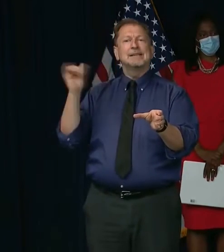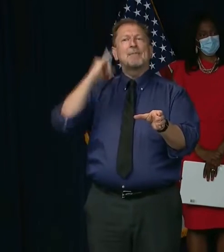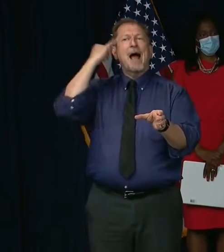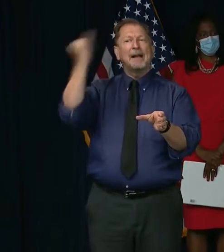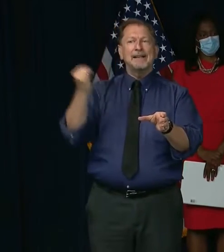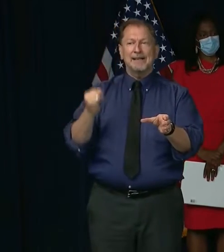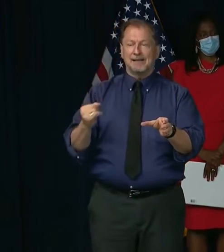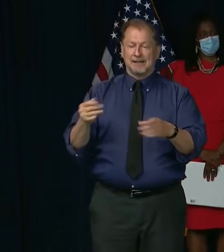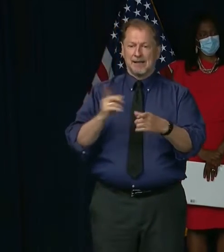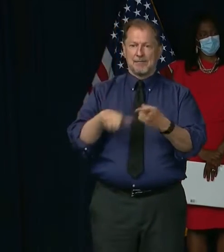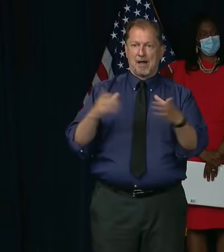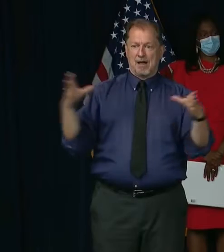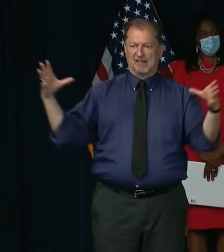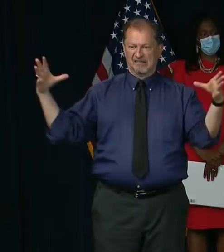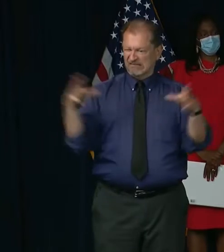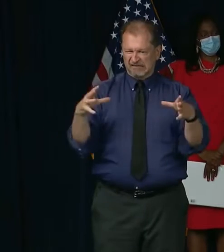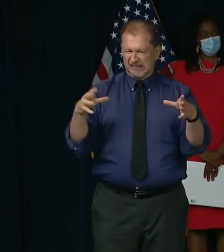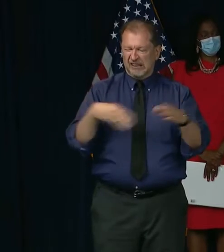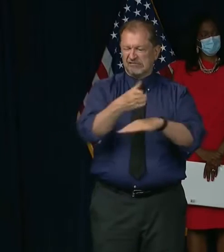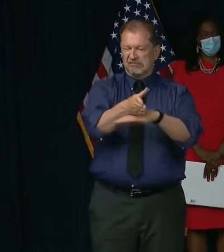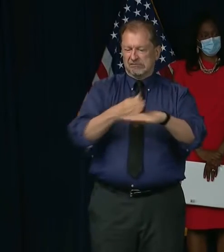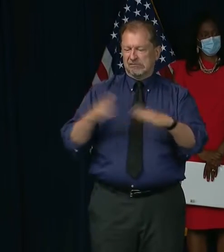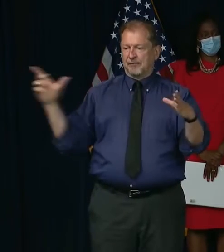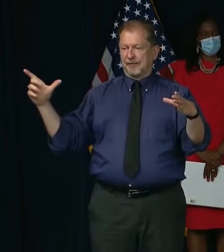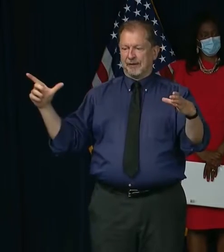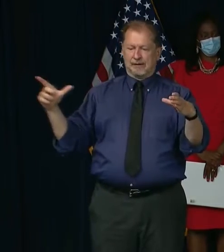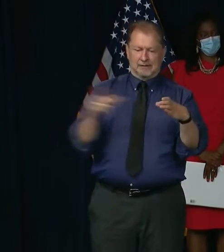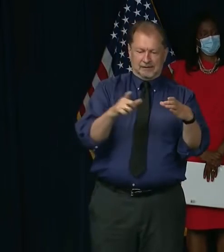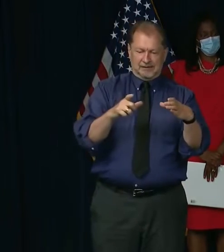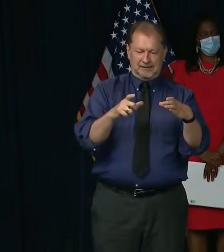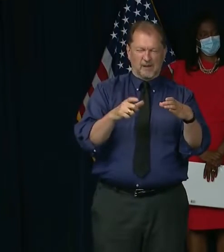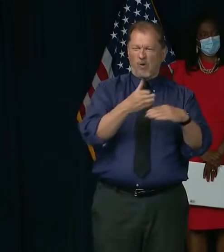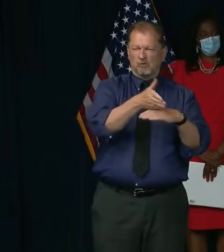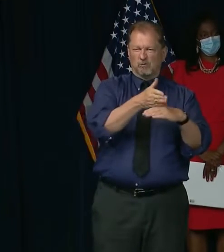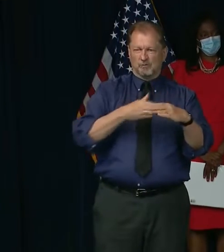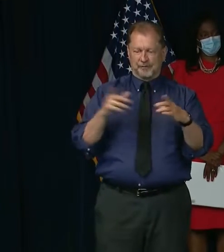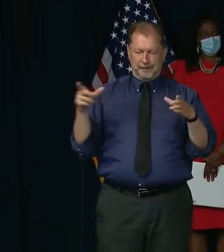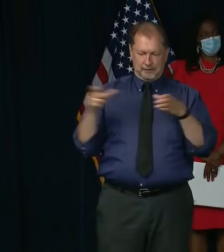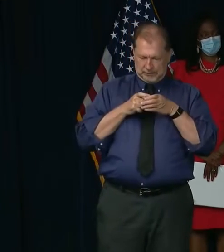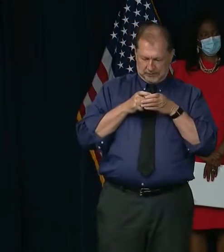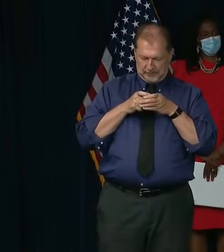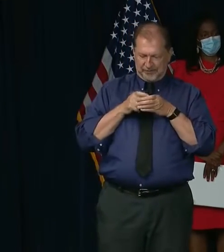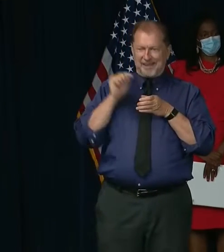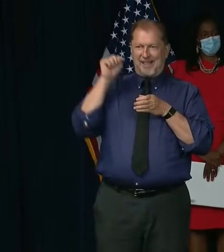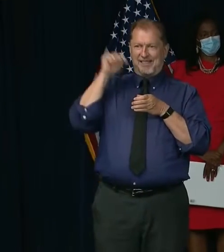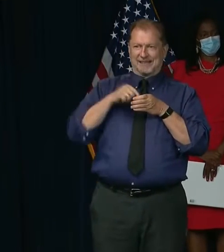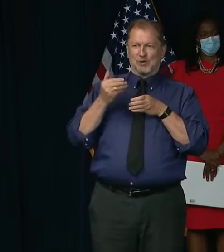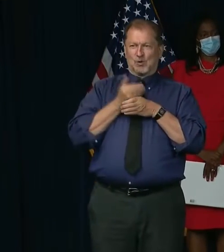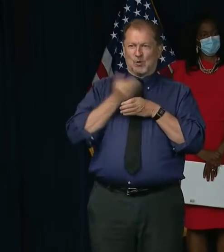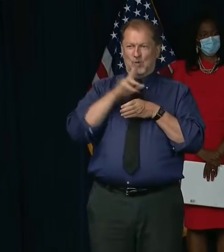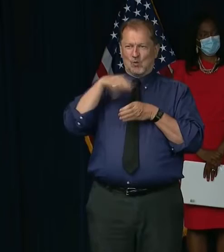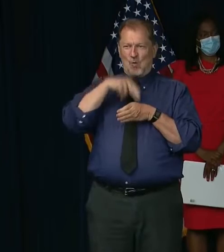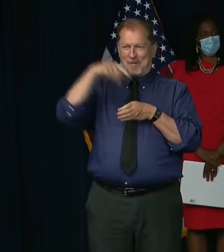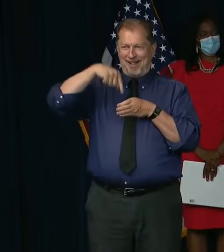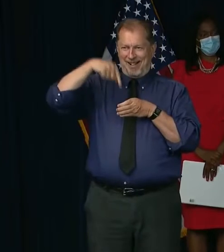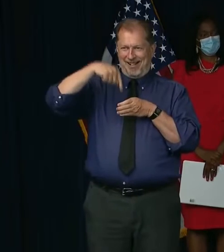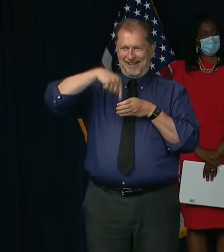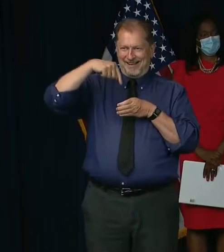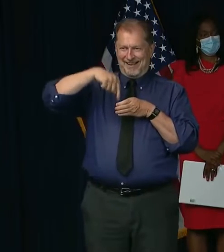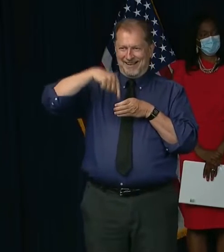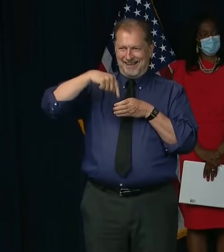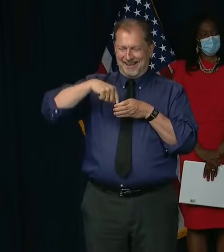size and cut it in half and then cut that in half again. That is what the new normal looks like.